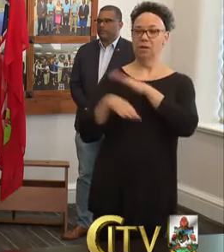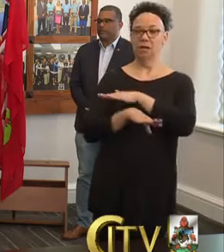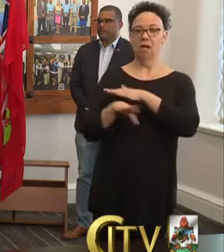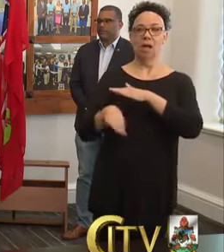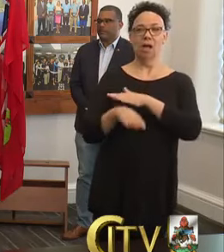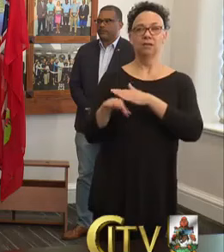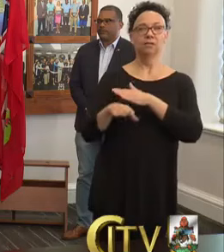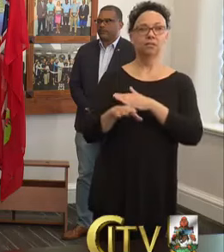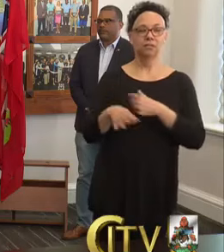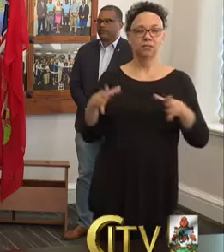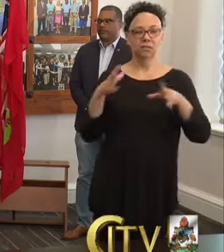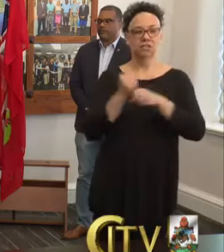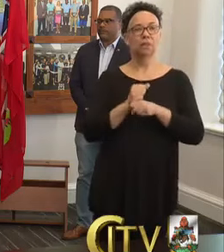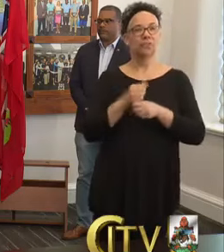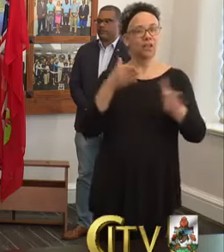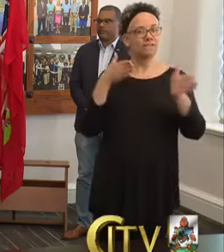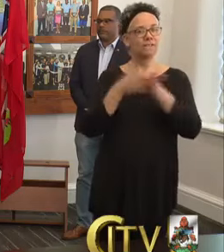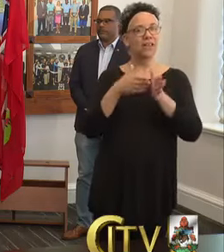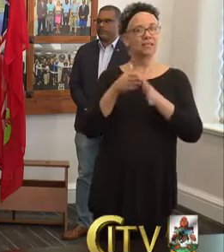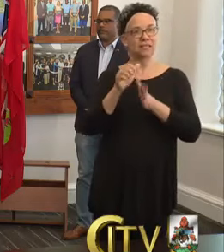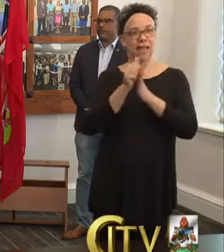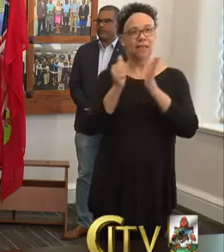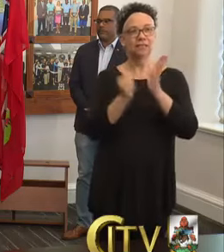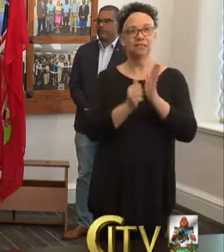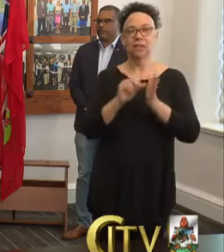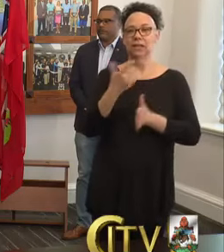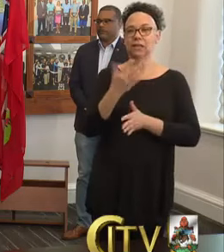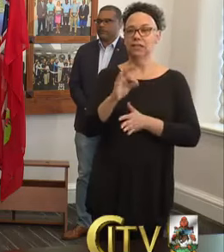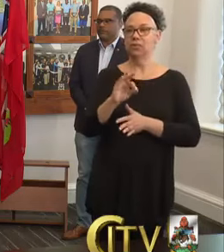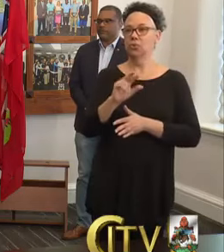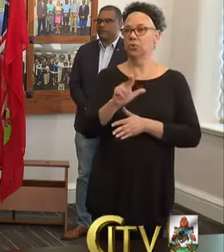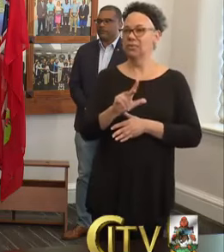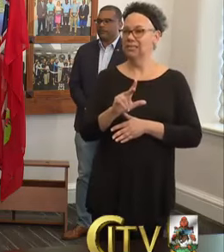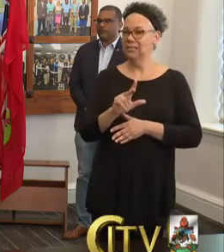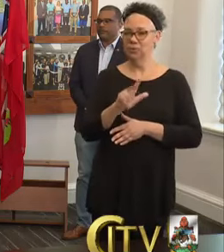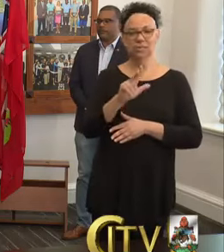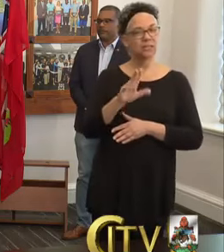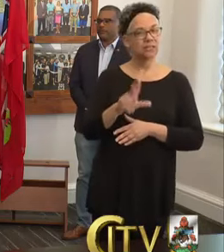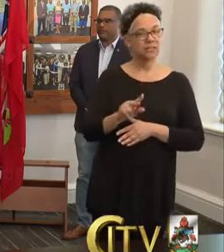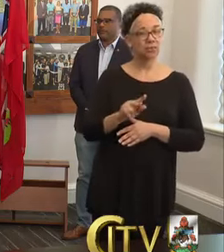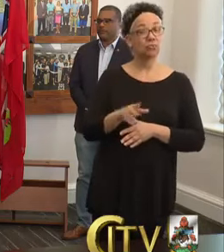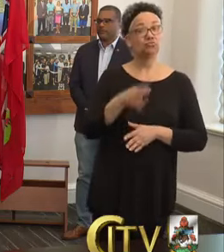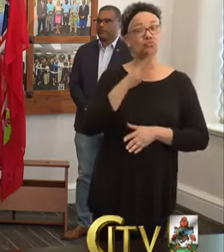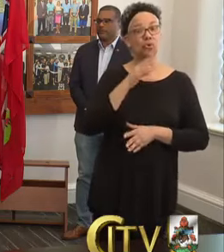1926, to make the order for the curfew which started last night.